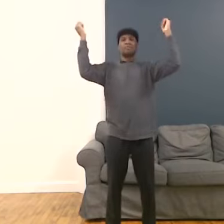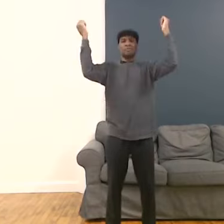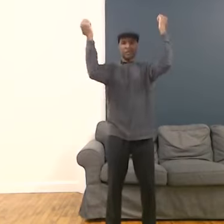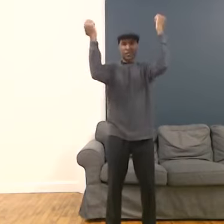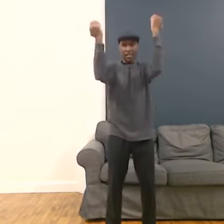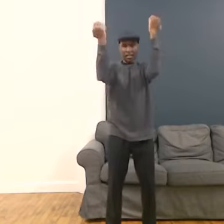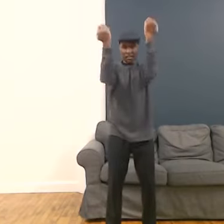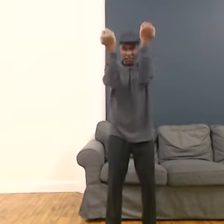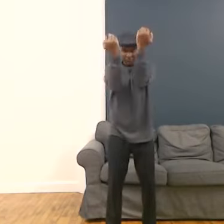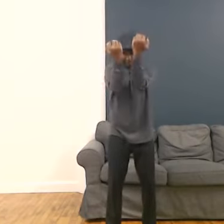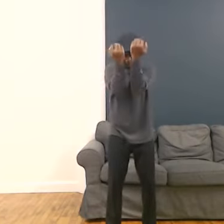And exhale.